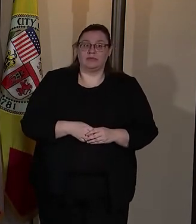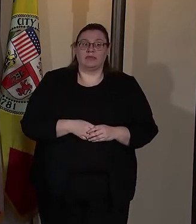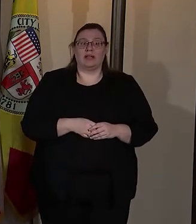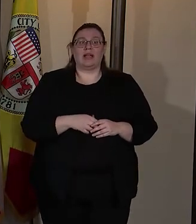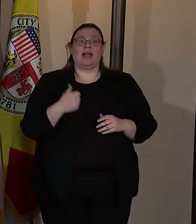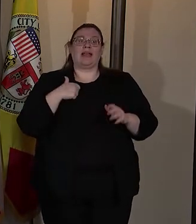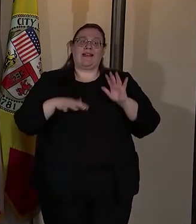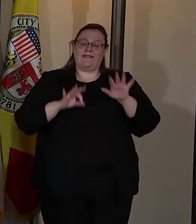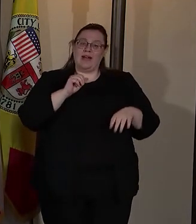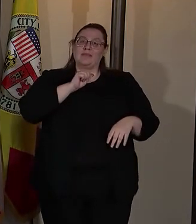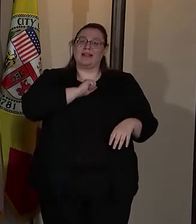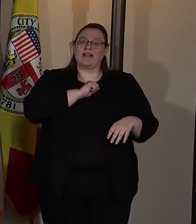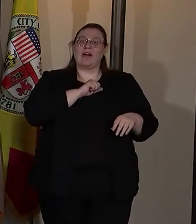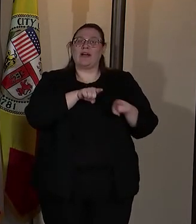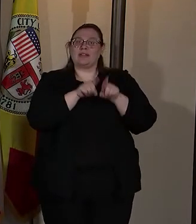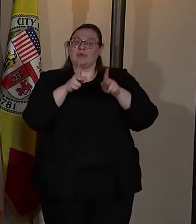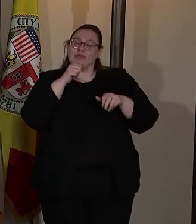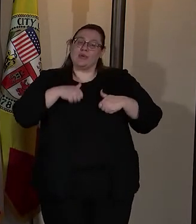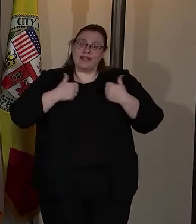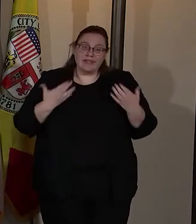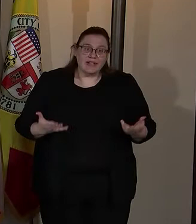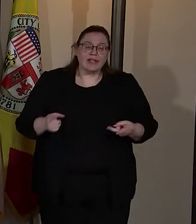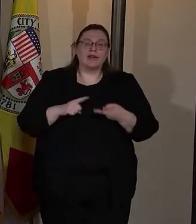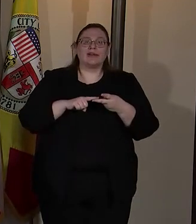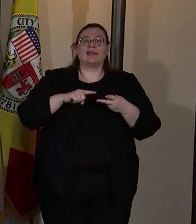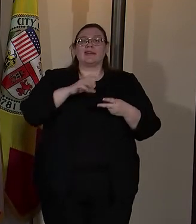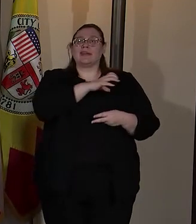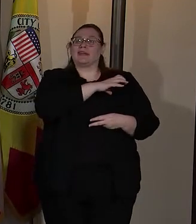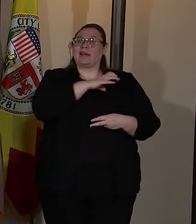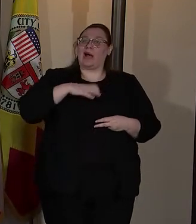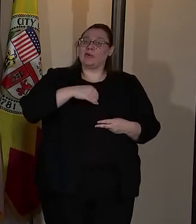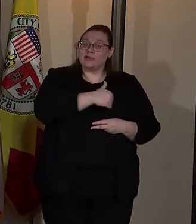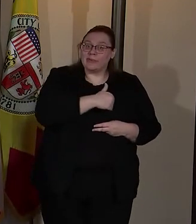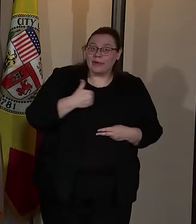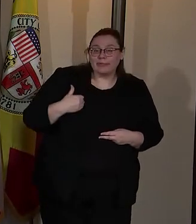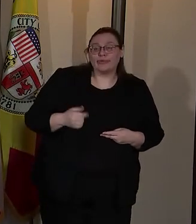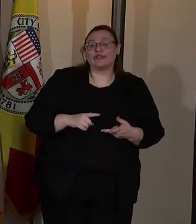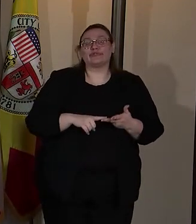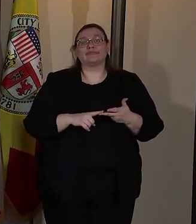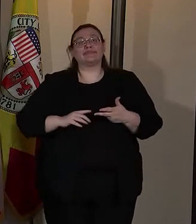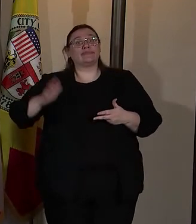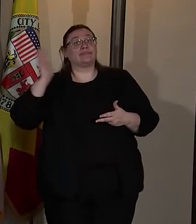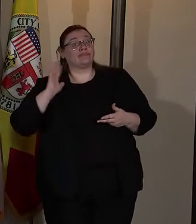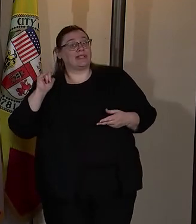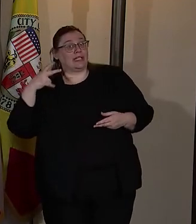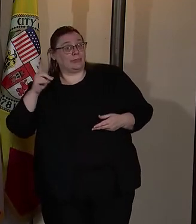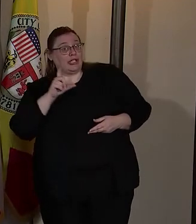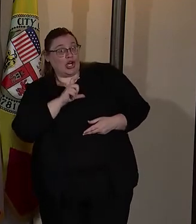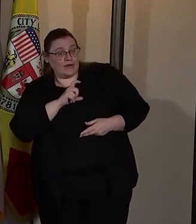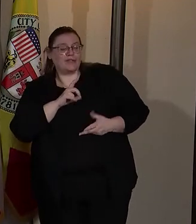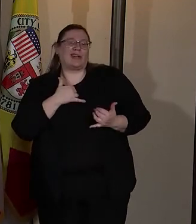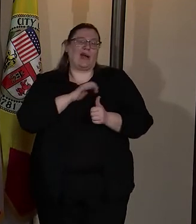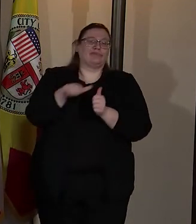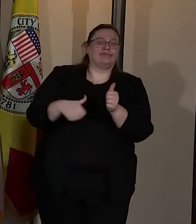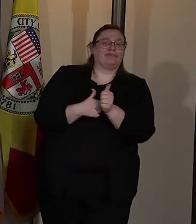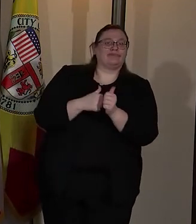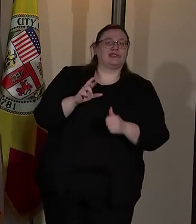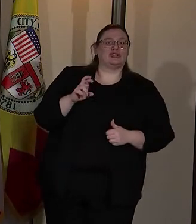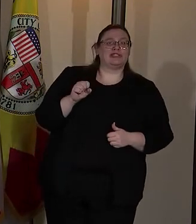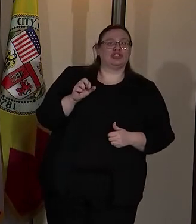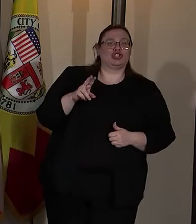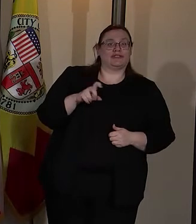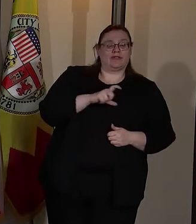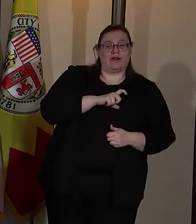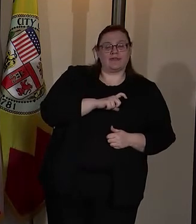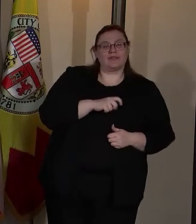can find myself as a resident at a city, as a city council member, as a former LAPD officer, now reserve officer, uh,